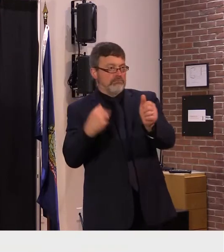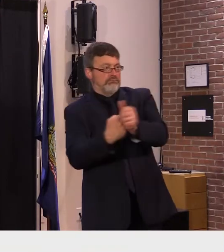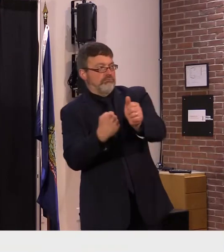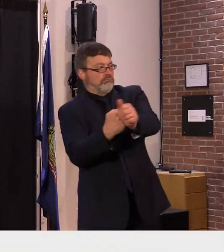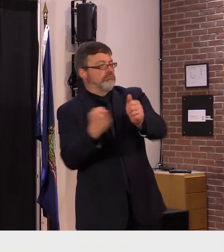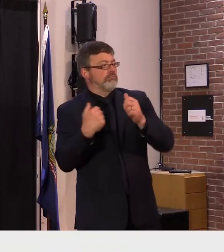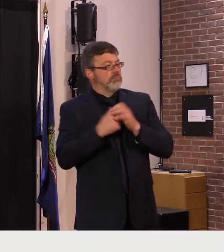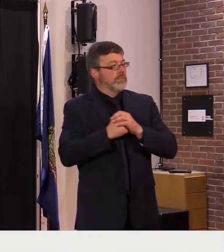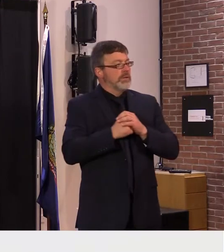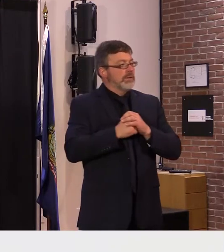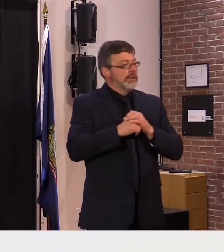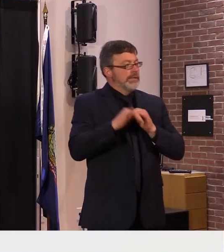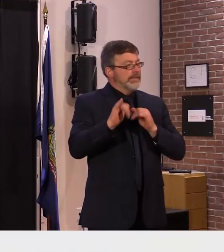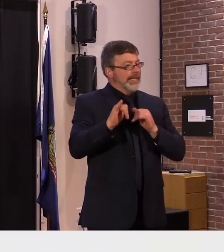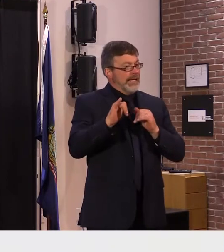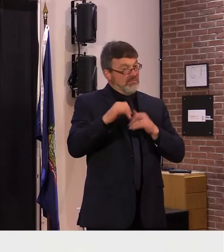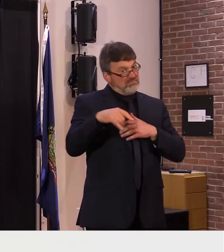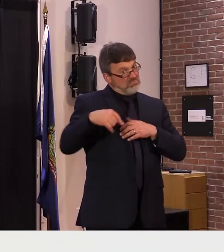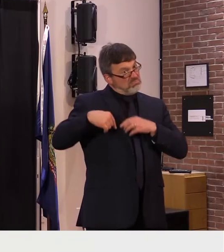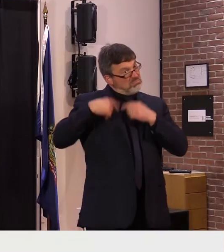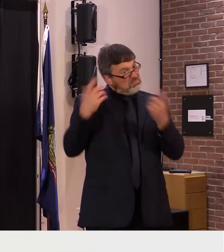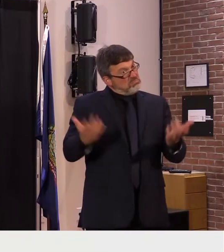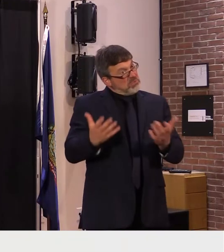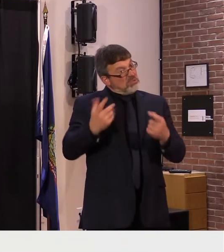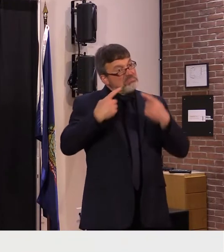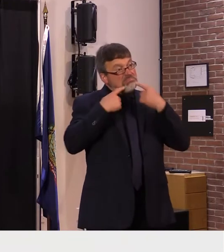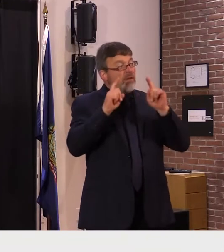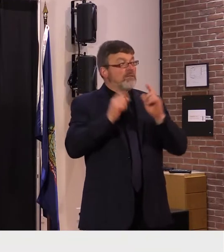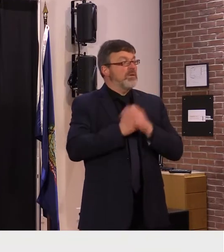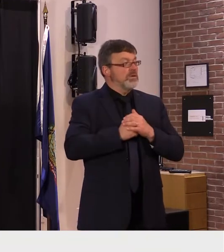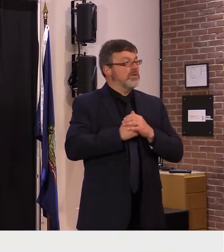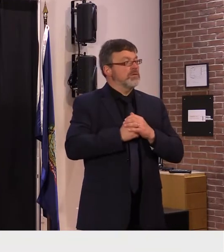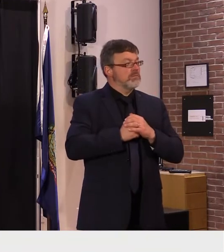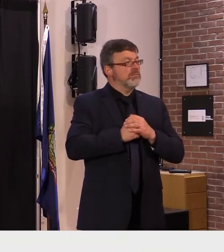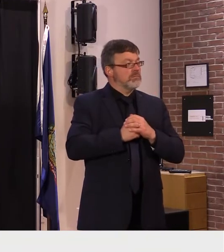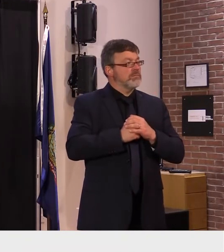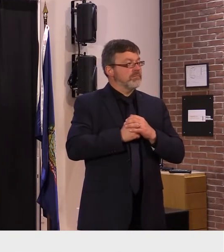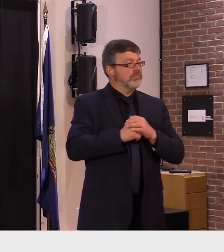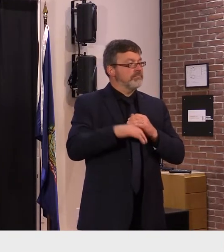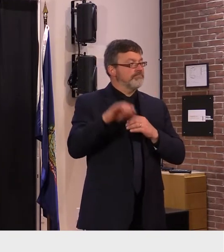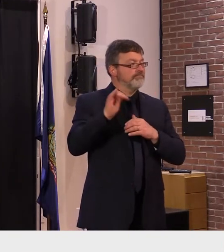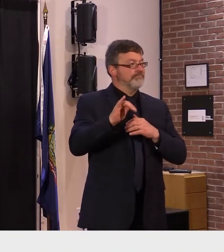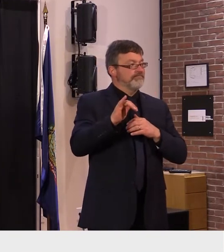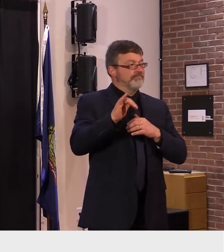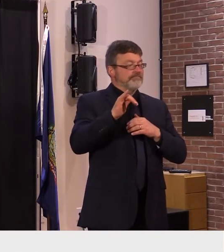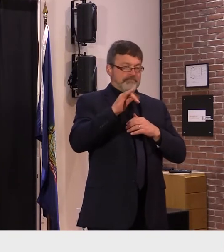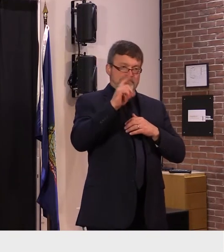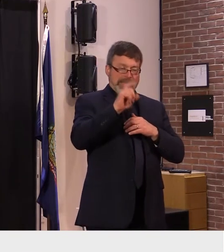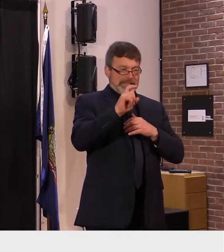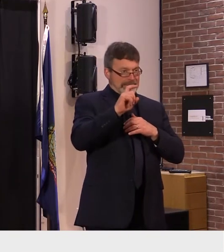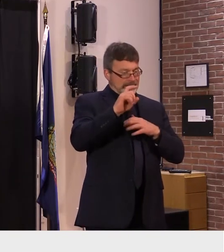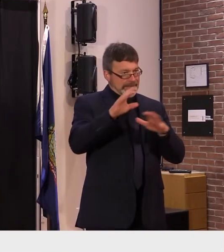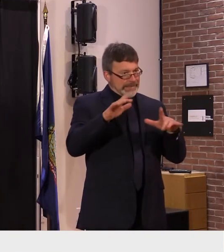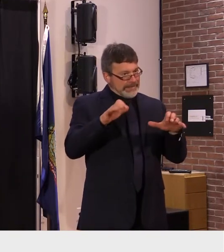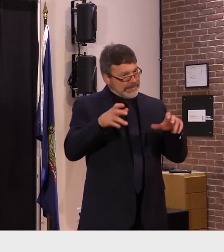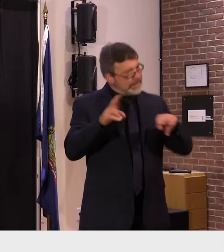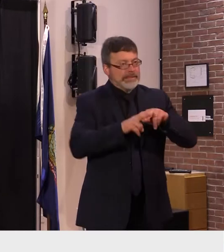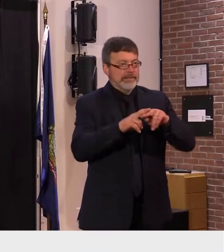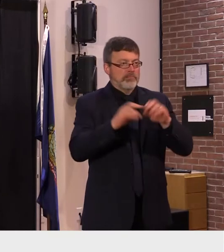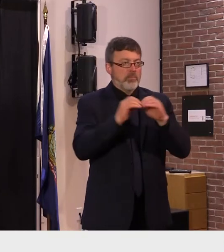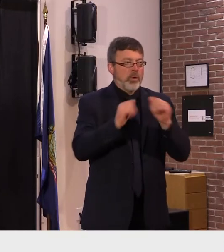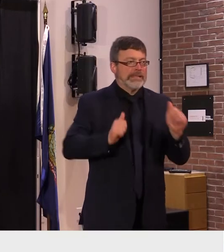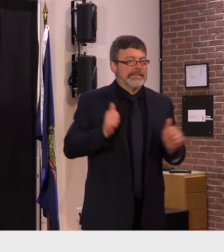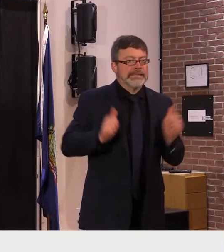think focusing on what we know is successful is the best strategy at this point as we exit the pandemic